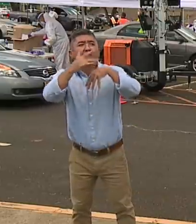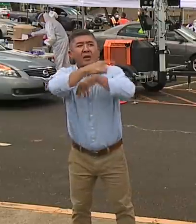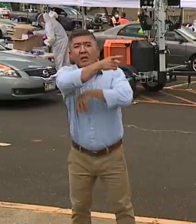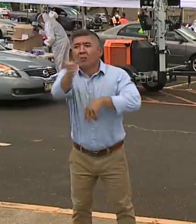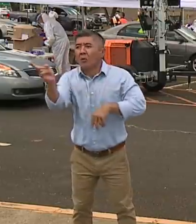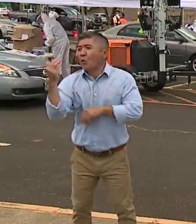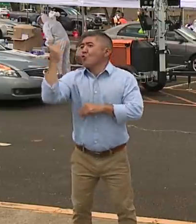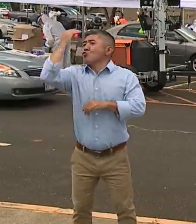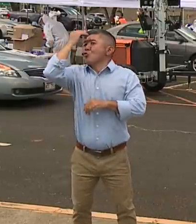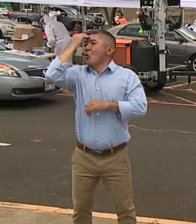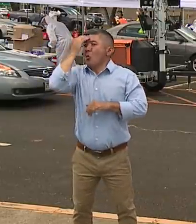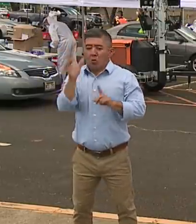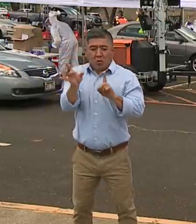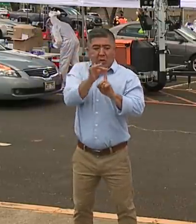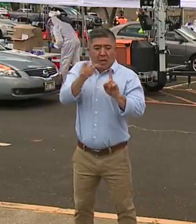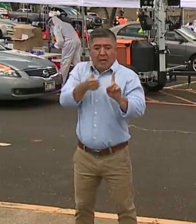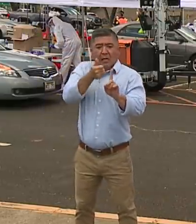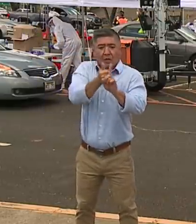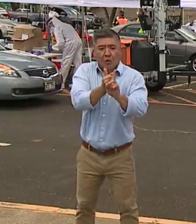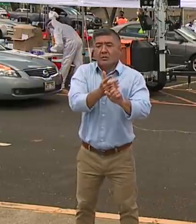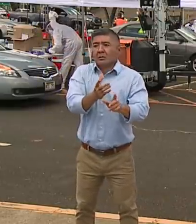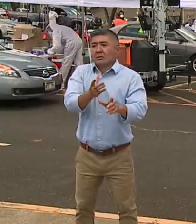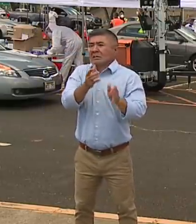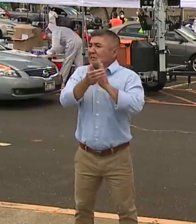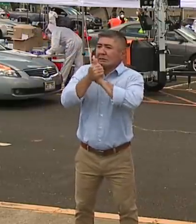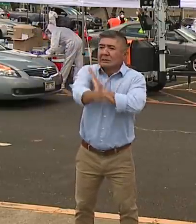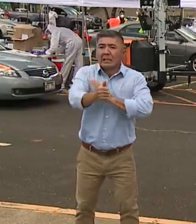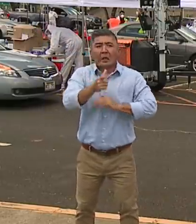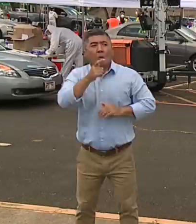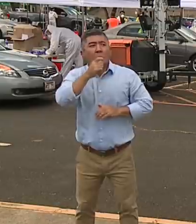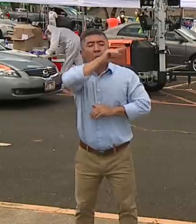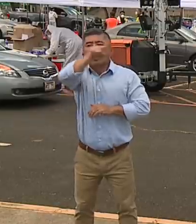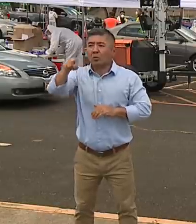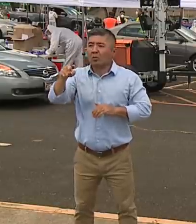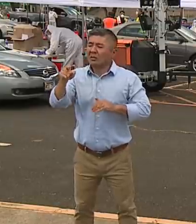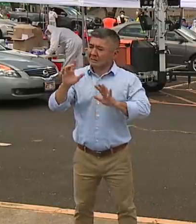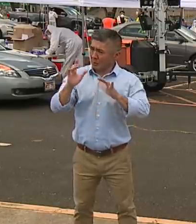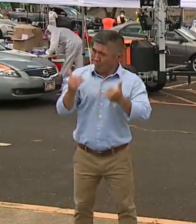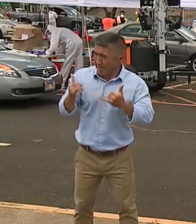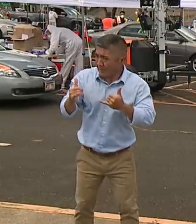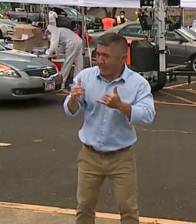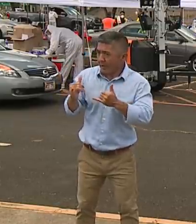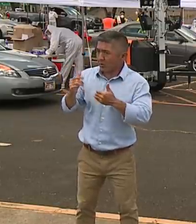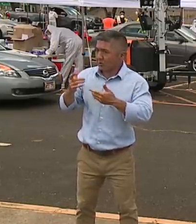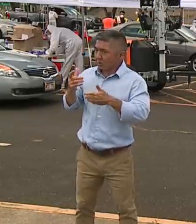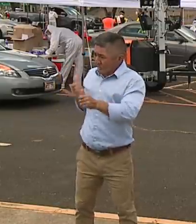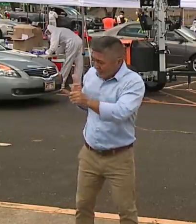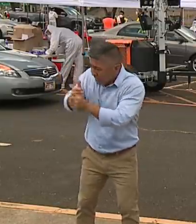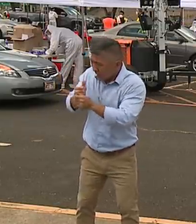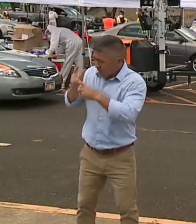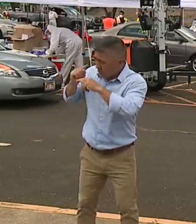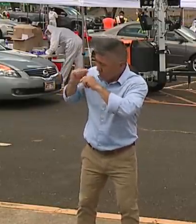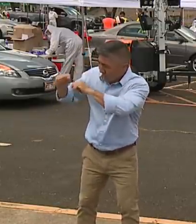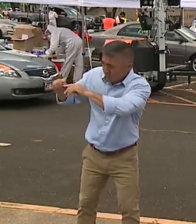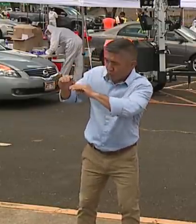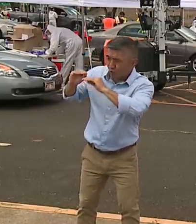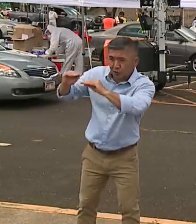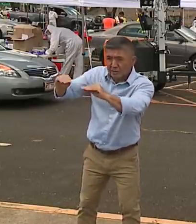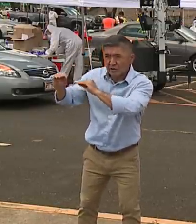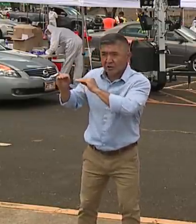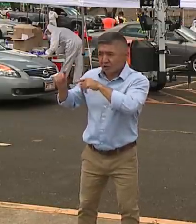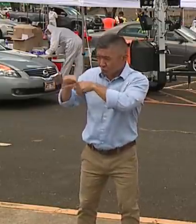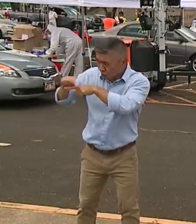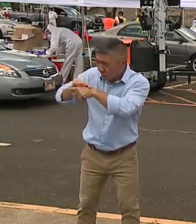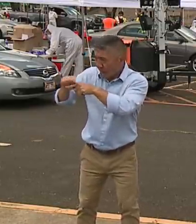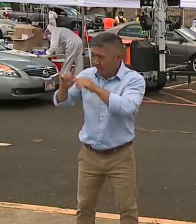who can go out there and do this. We're actively recruiting. We're training people to contact trace. But it's important to understand that connectivity between